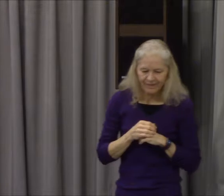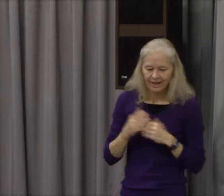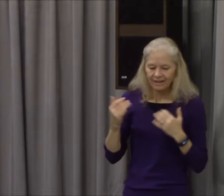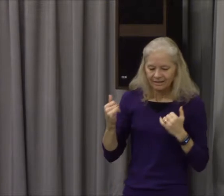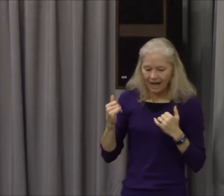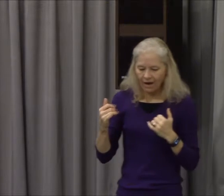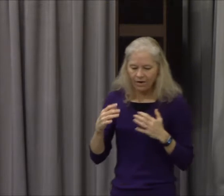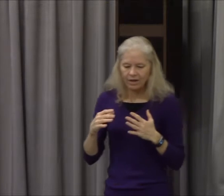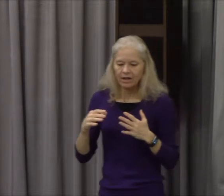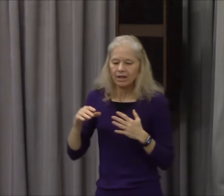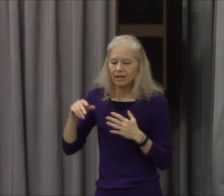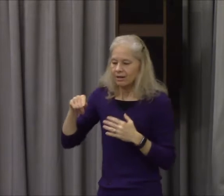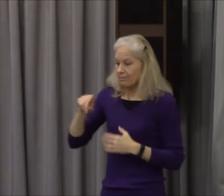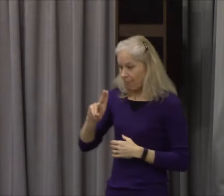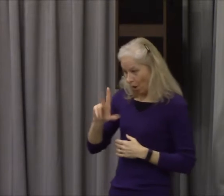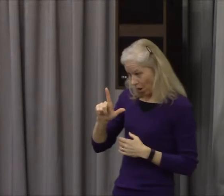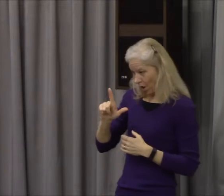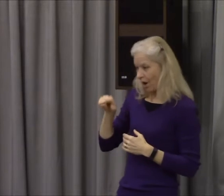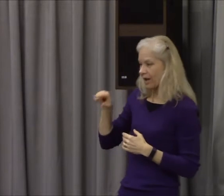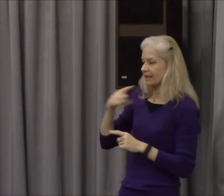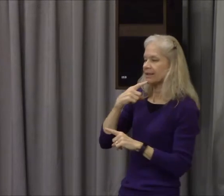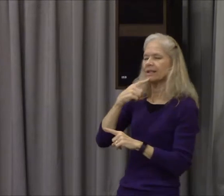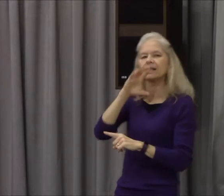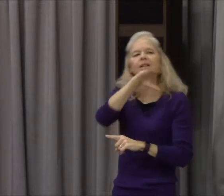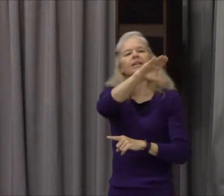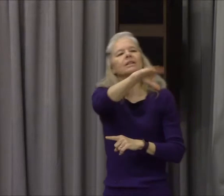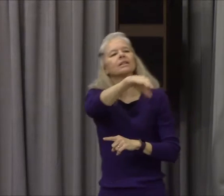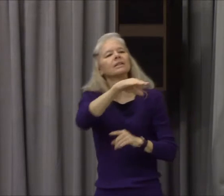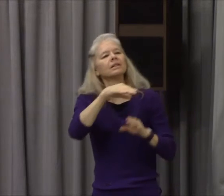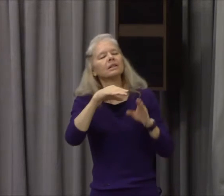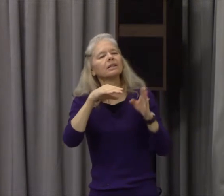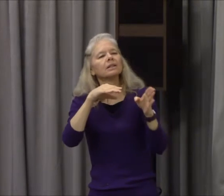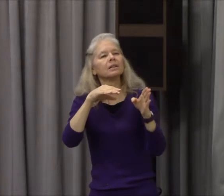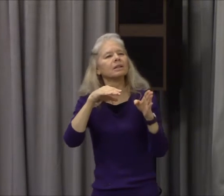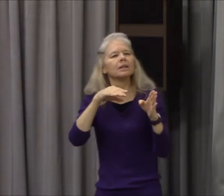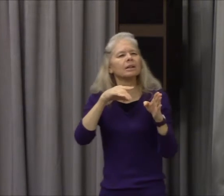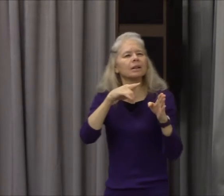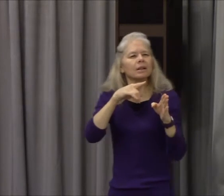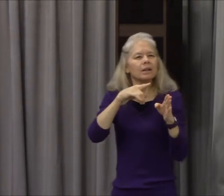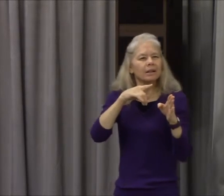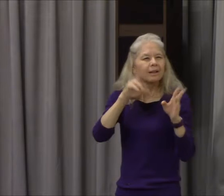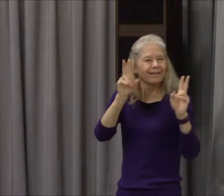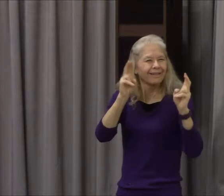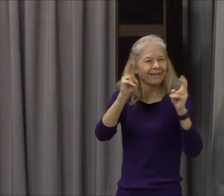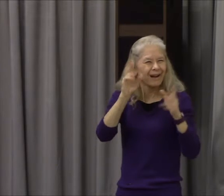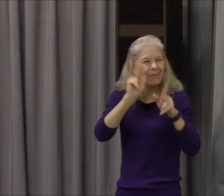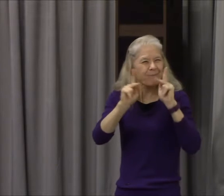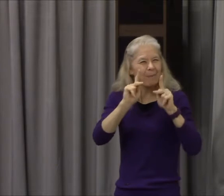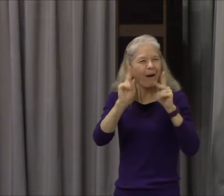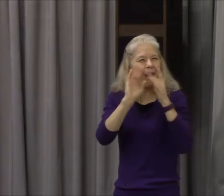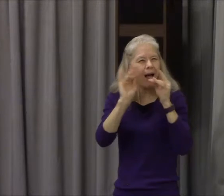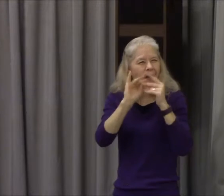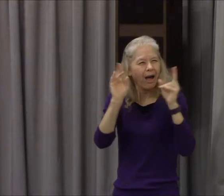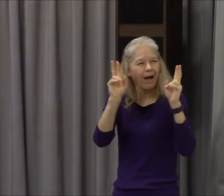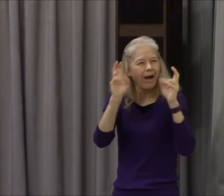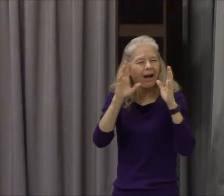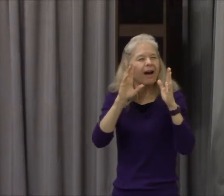that is to bring Christ down from above, or who shall ascend into the deep, that is to bring up Christ again from the dead.